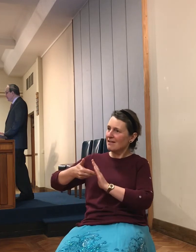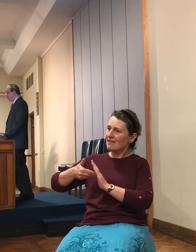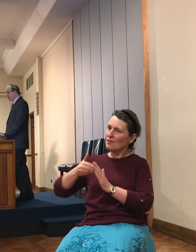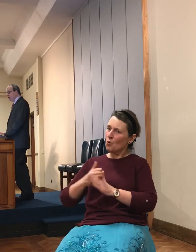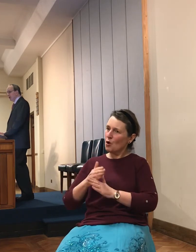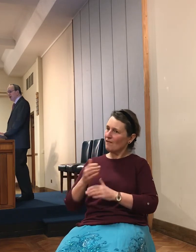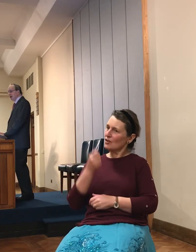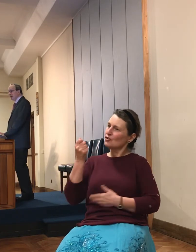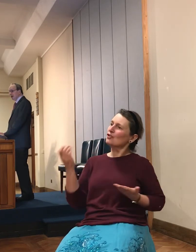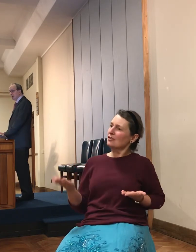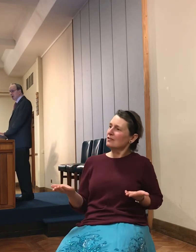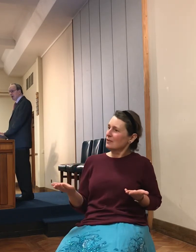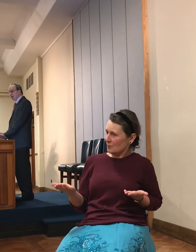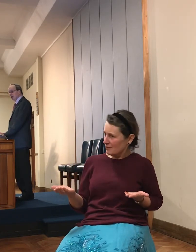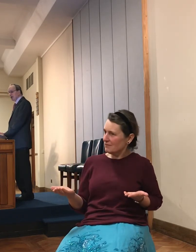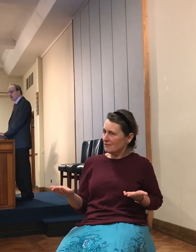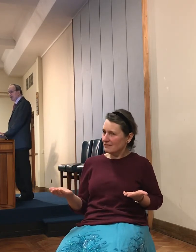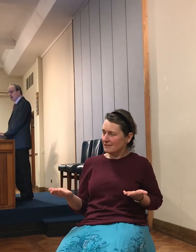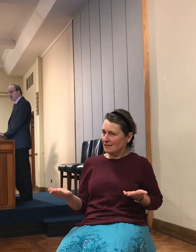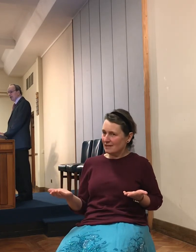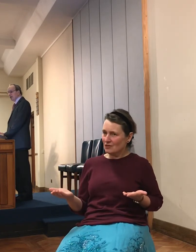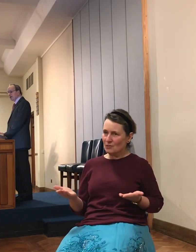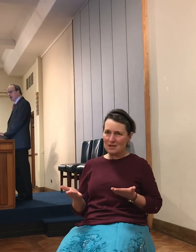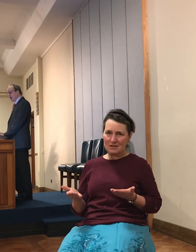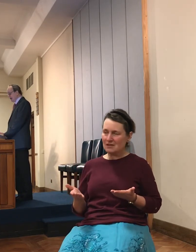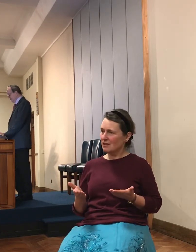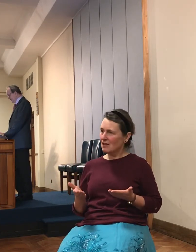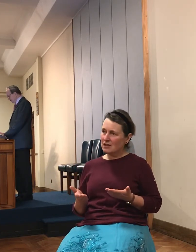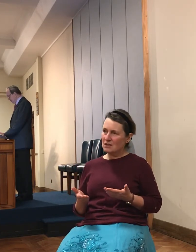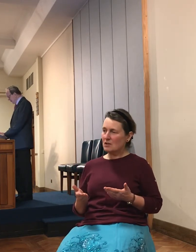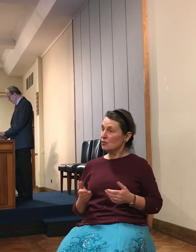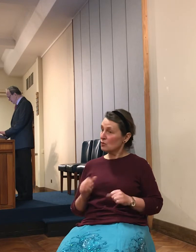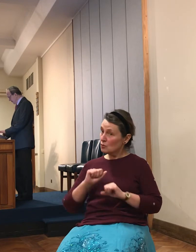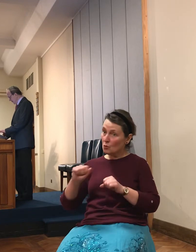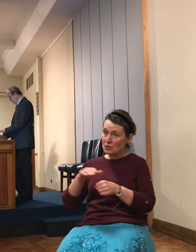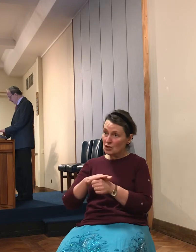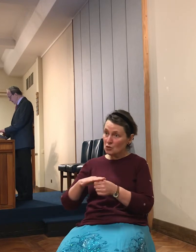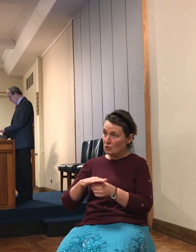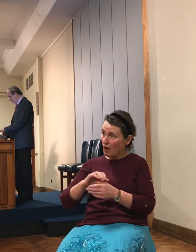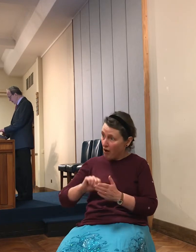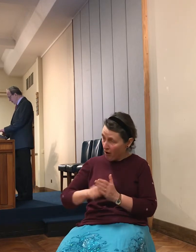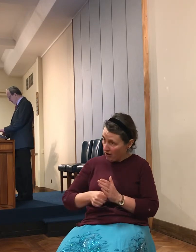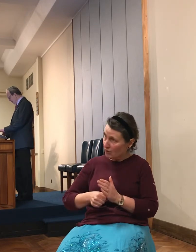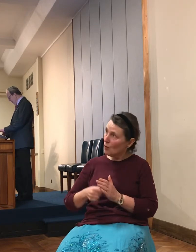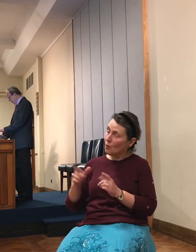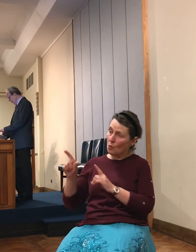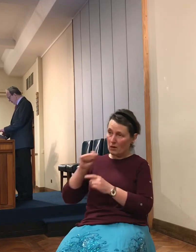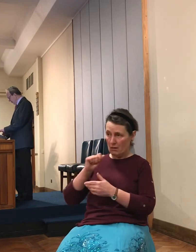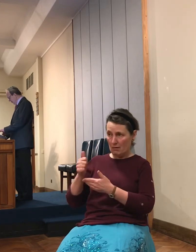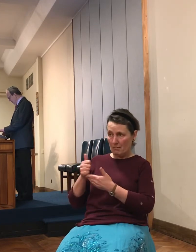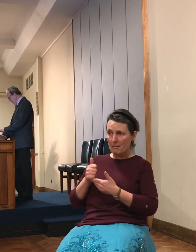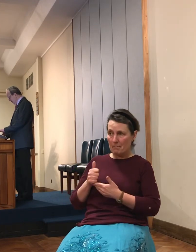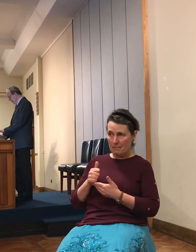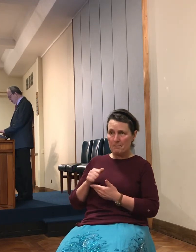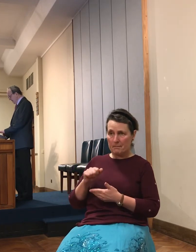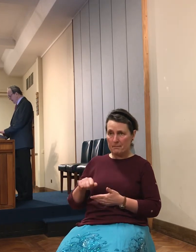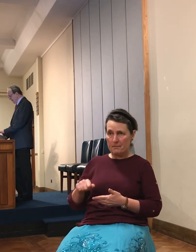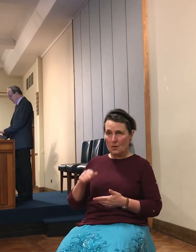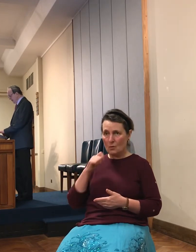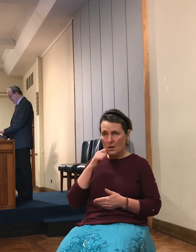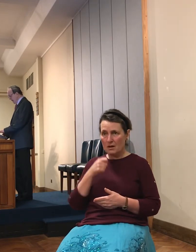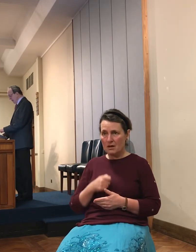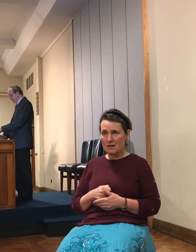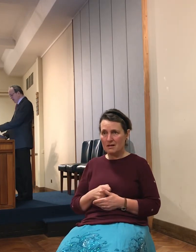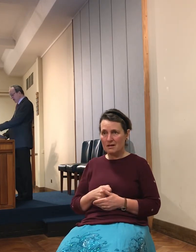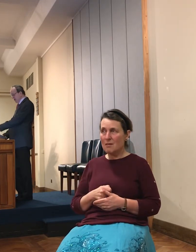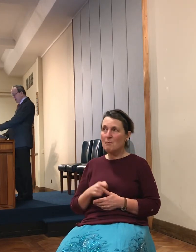seeing them zoom in all their circumstances. It's an assurance that no longer will the day be